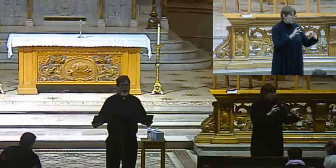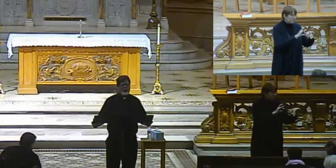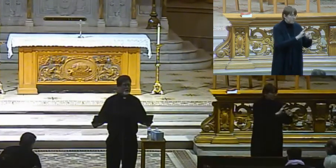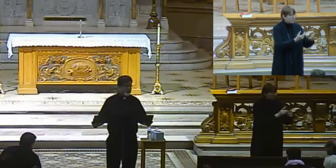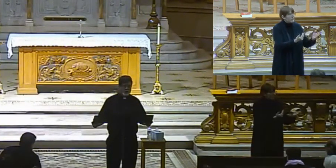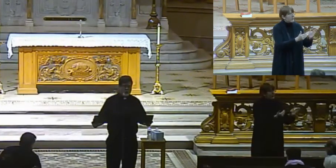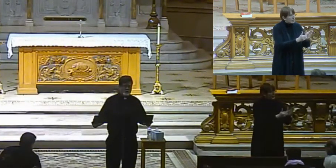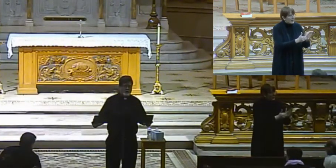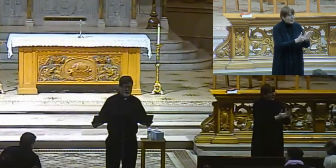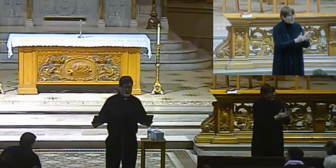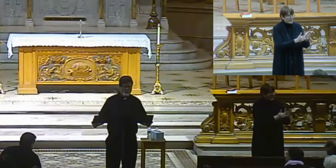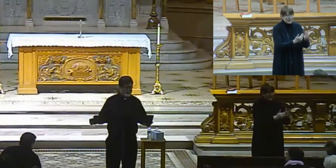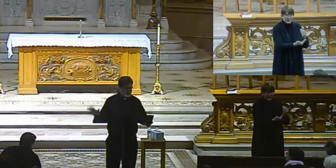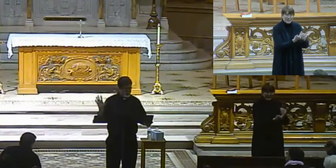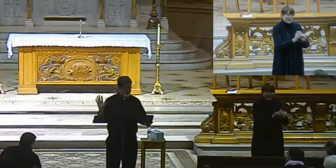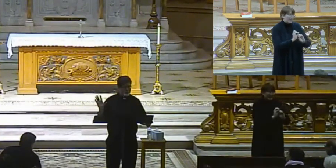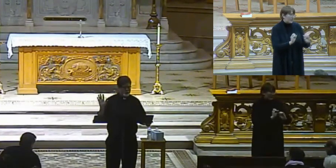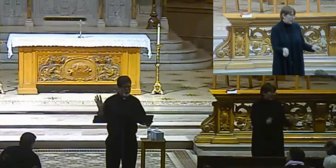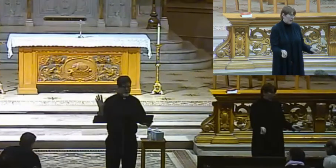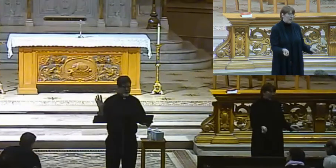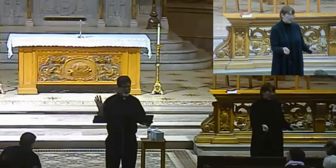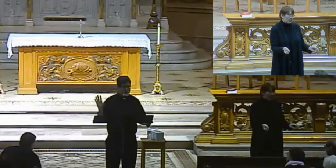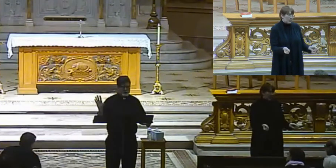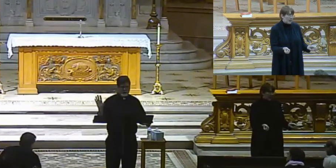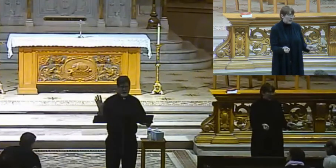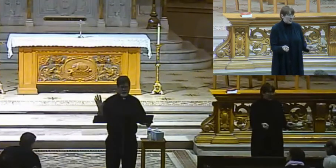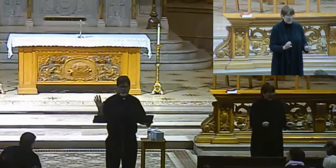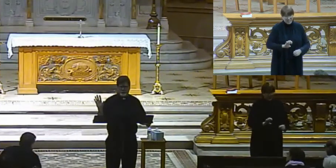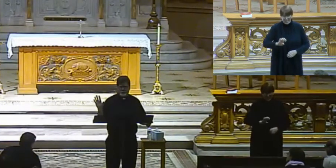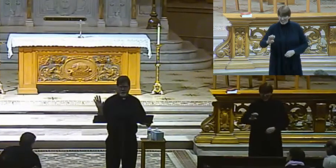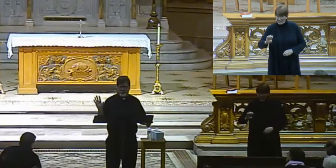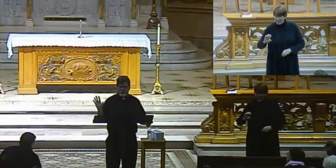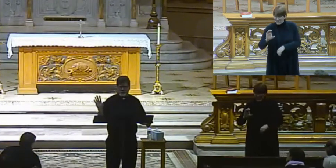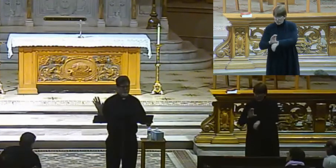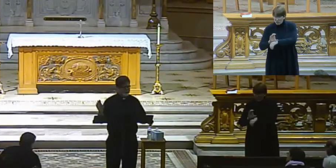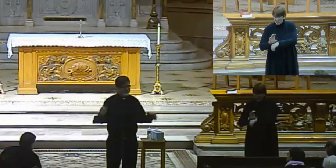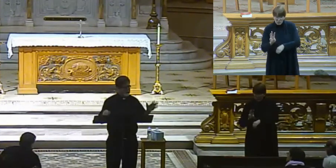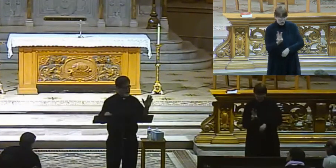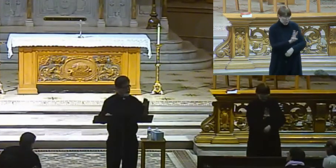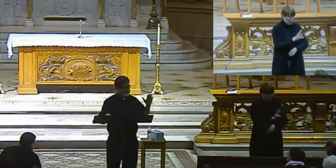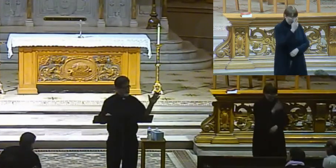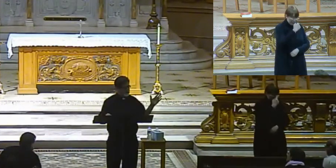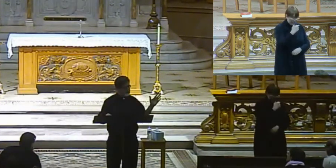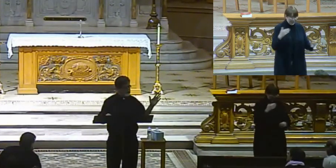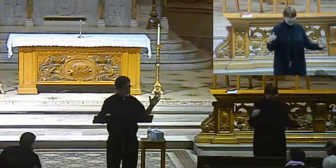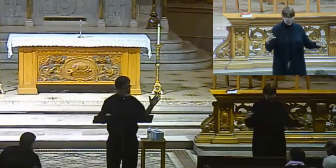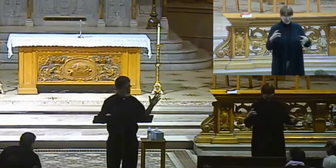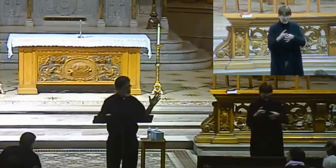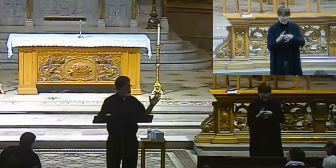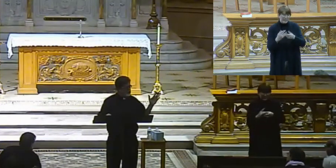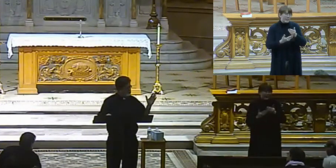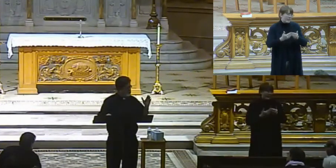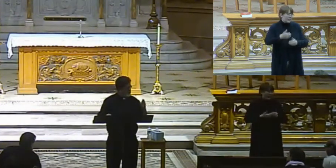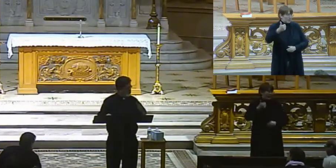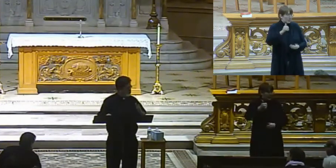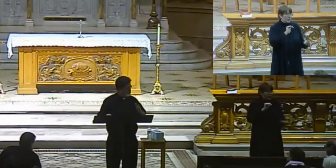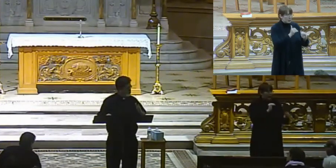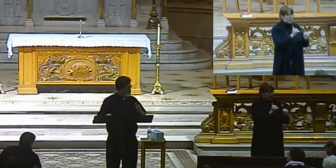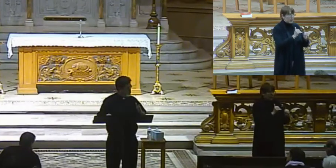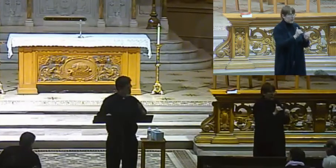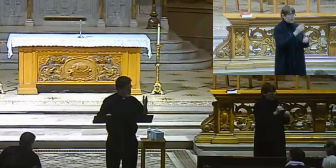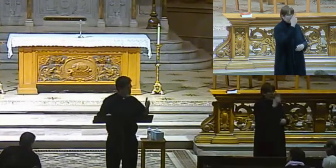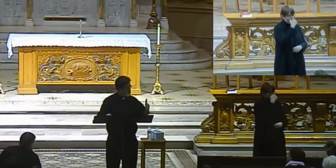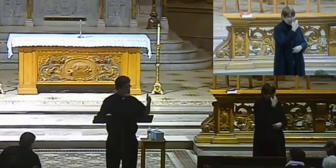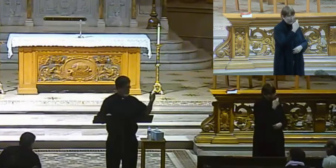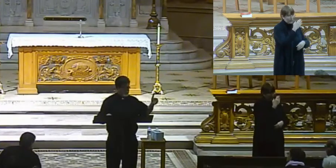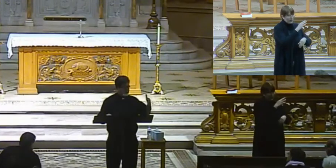right? It's not going to be easier. It will be easier to reconcile with the eastern churches than it will be for the Catholics and Protestants to come together, all